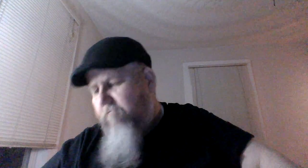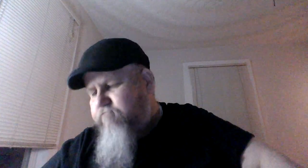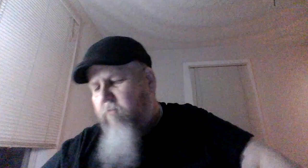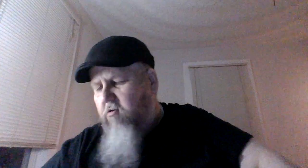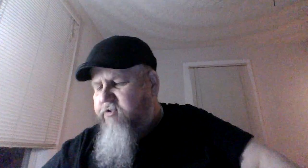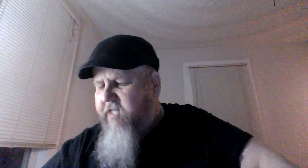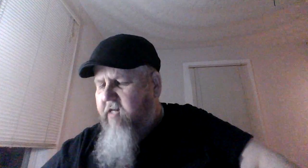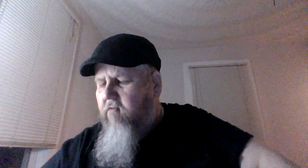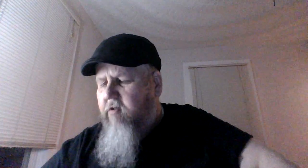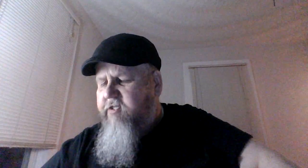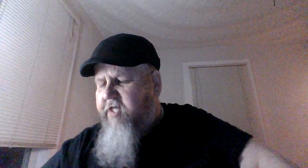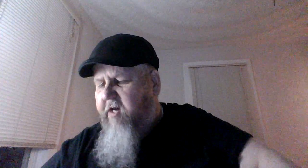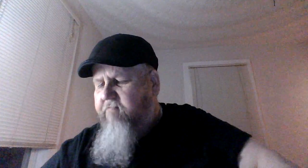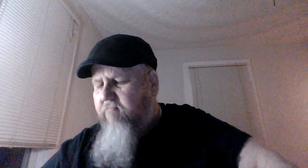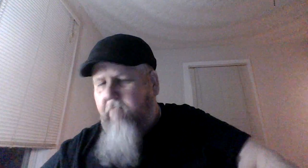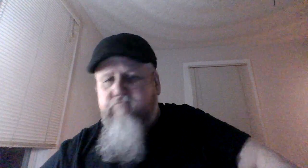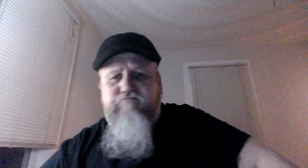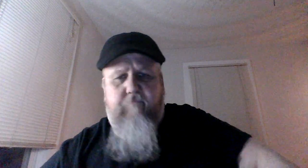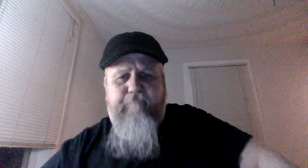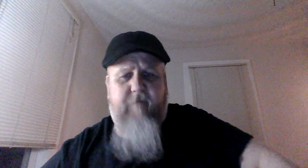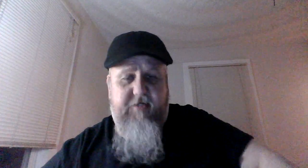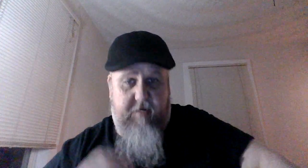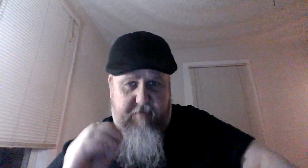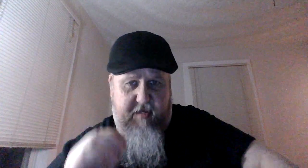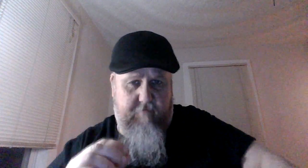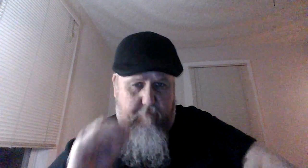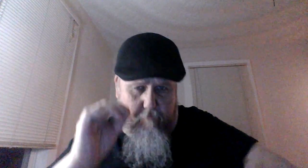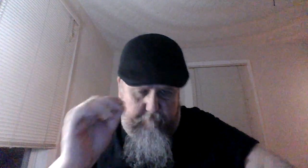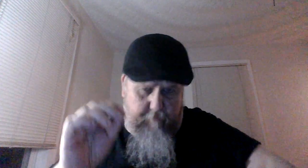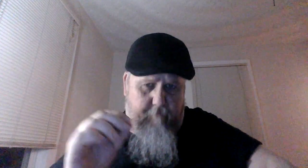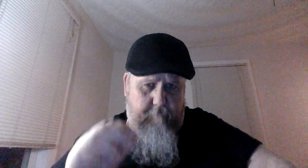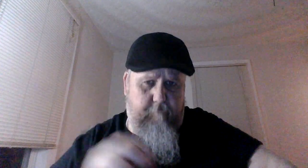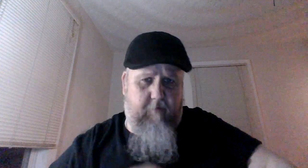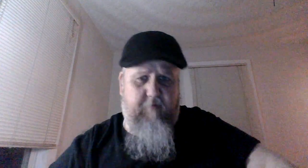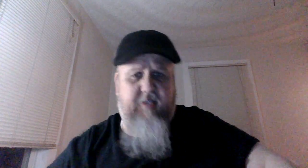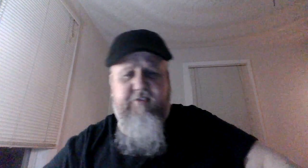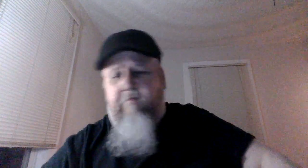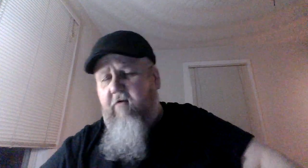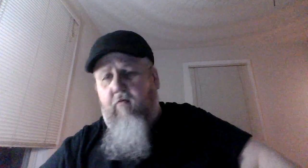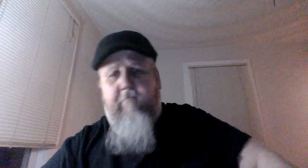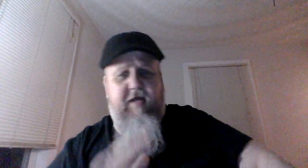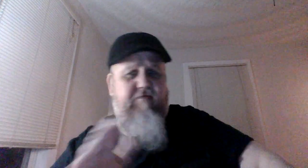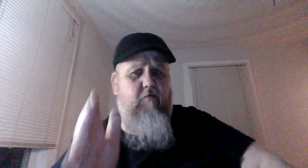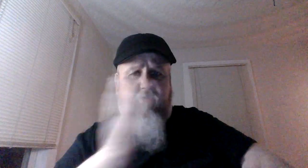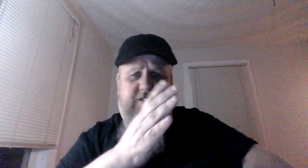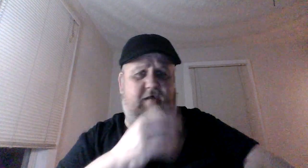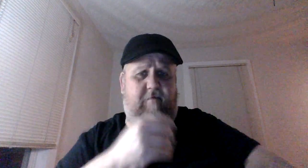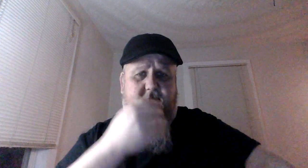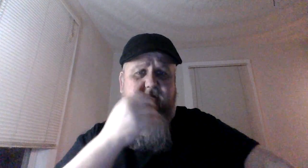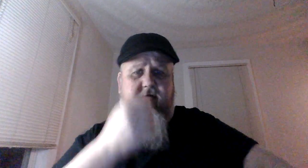on a scale of one to ten ten being perfection one being the worst thing I've ever eaten